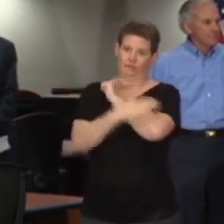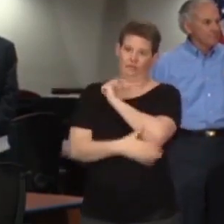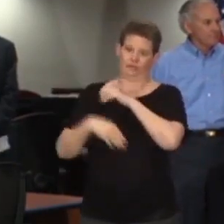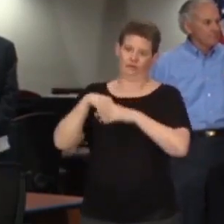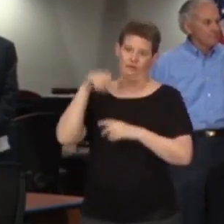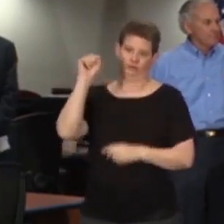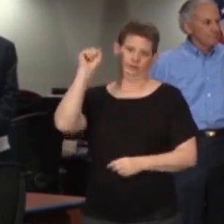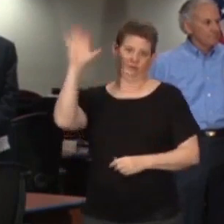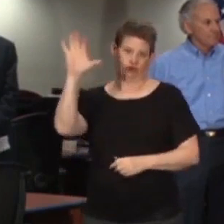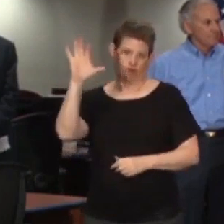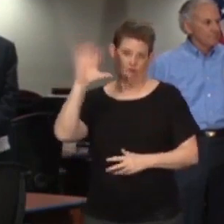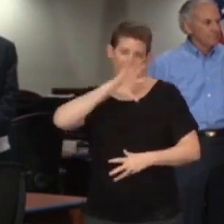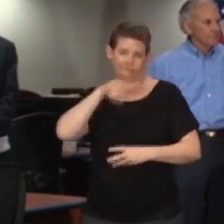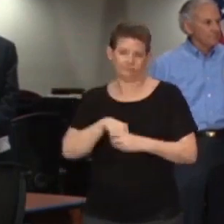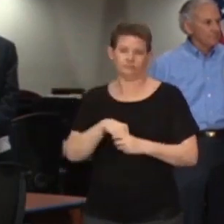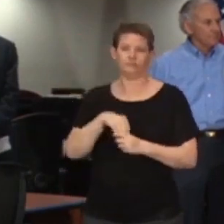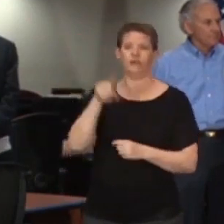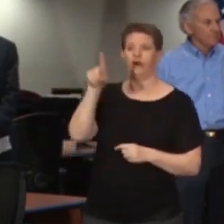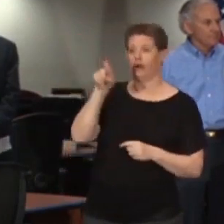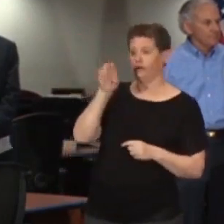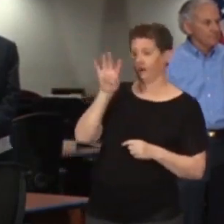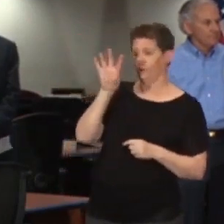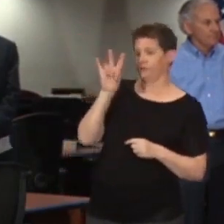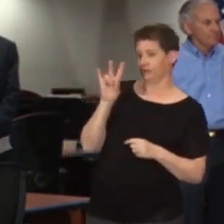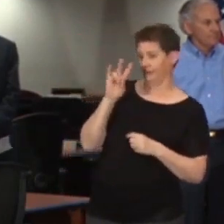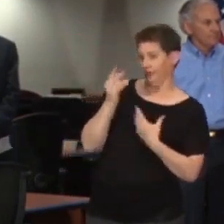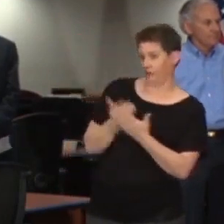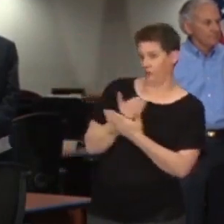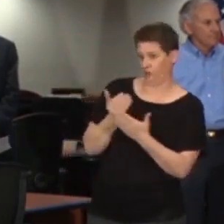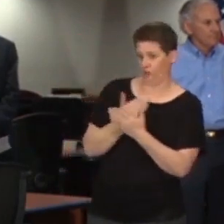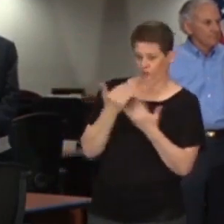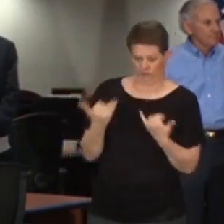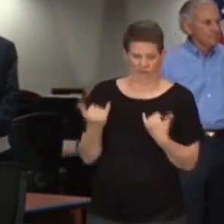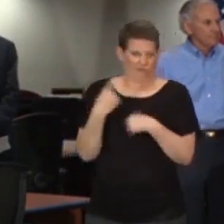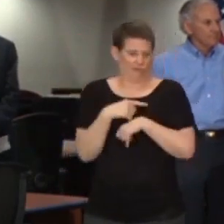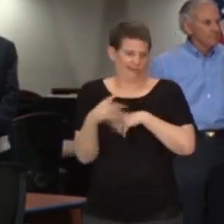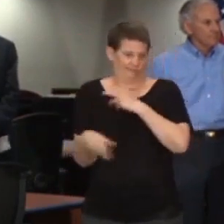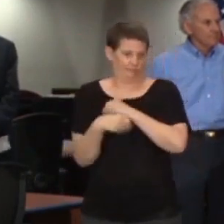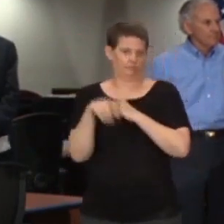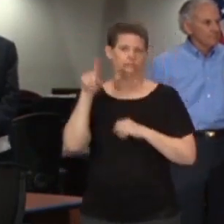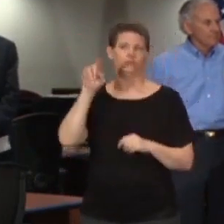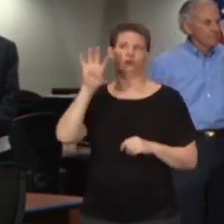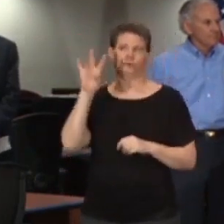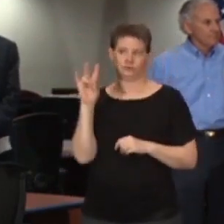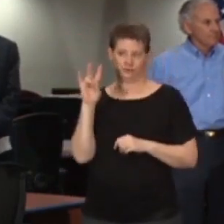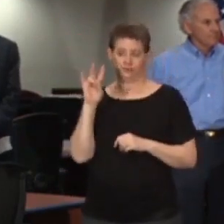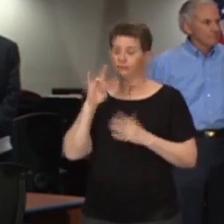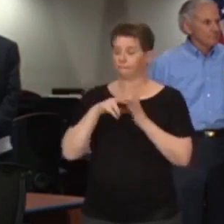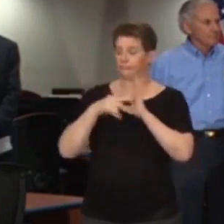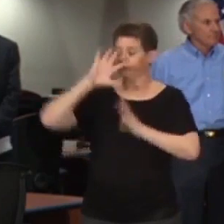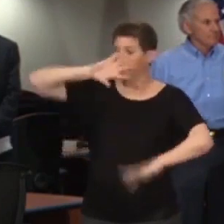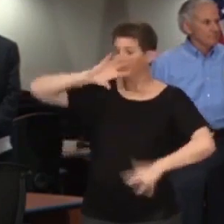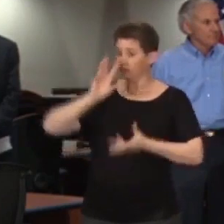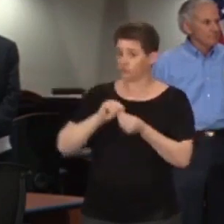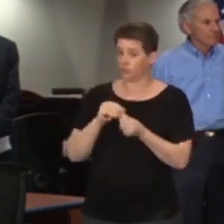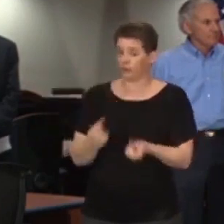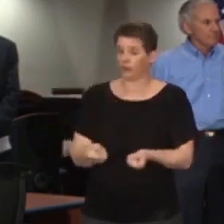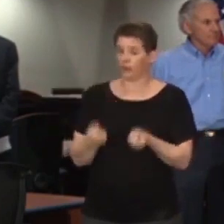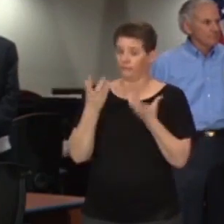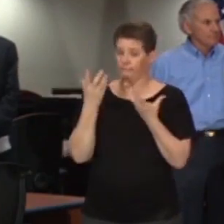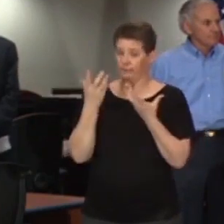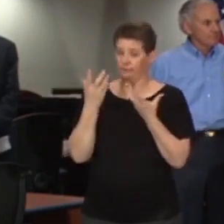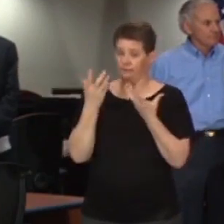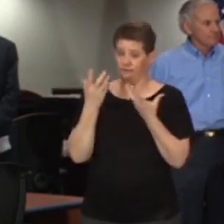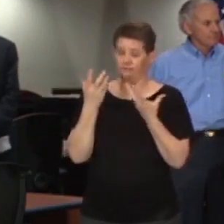This includes 147 new cases as of today, which brings the total number of people confirmed